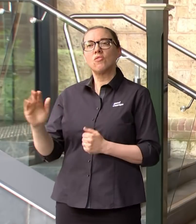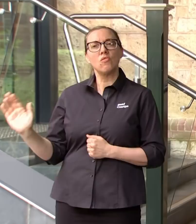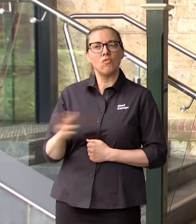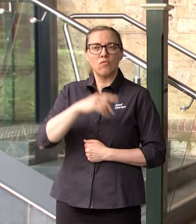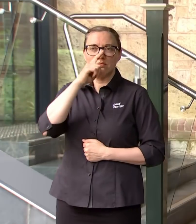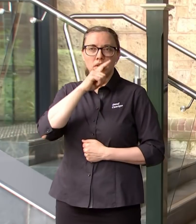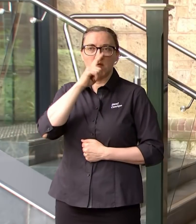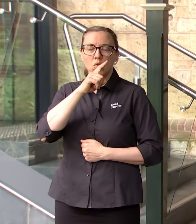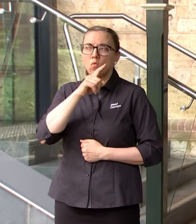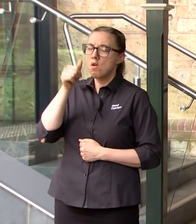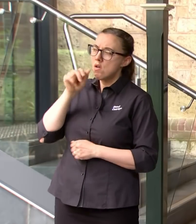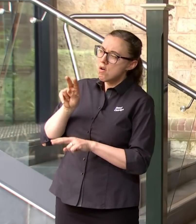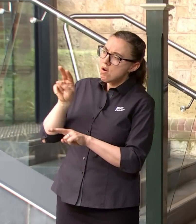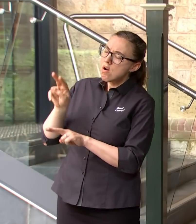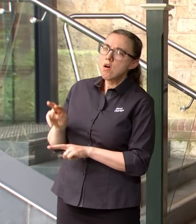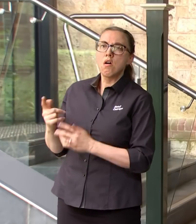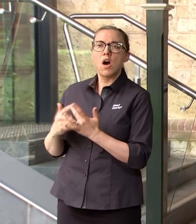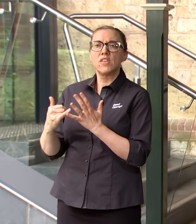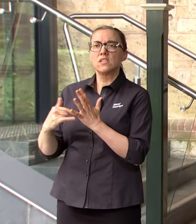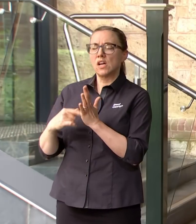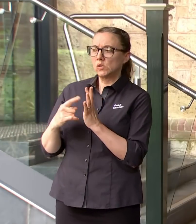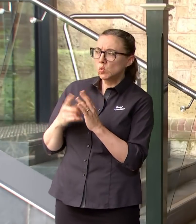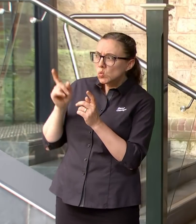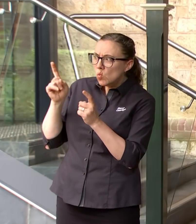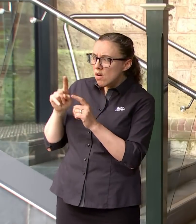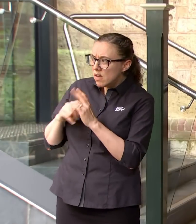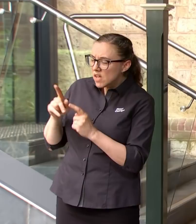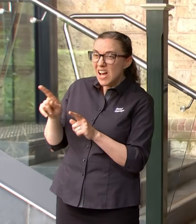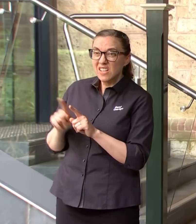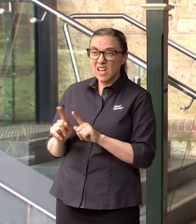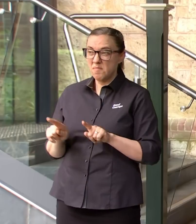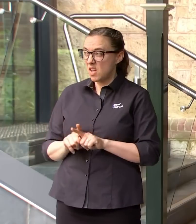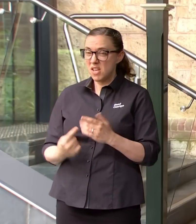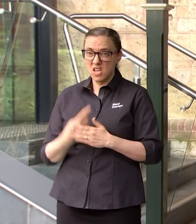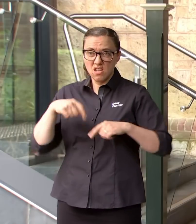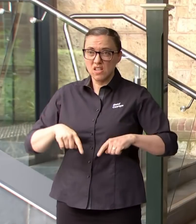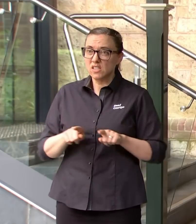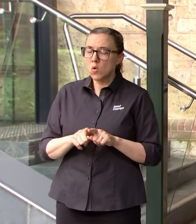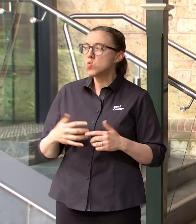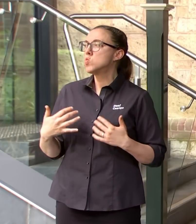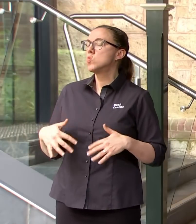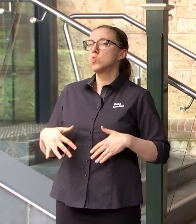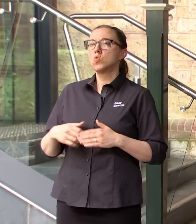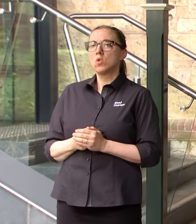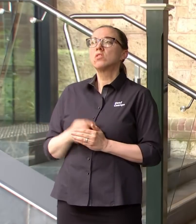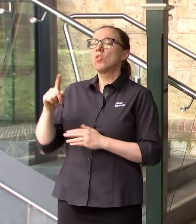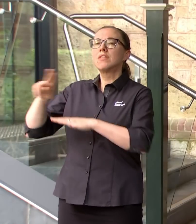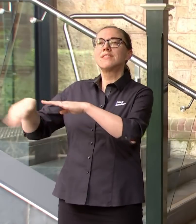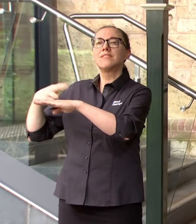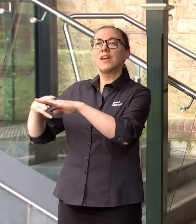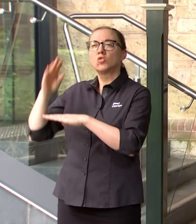situations interstate which do look worrying. want to make sure that we stay ahead of that here in South Australia so that AHPPC